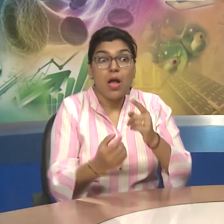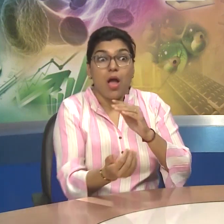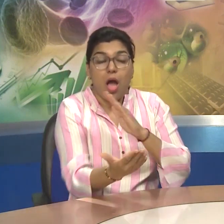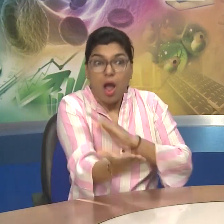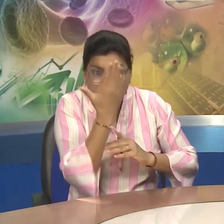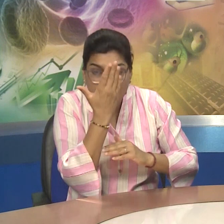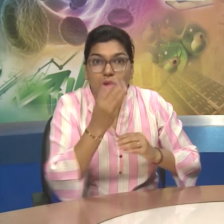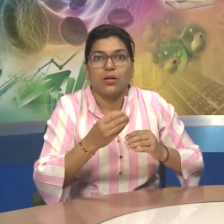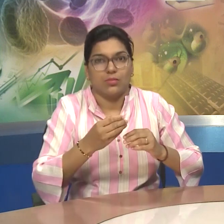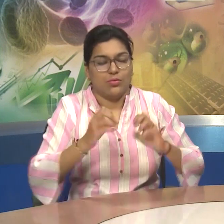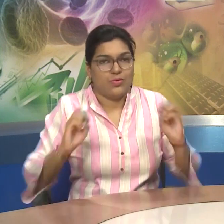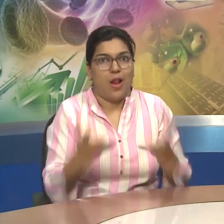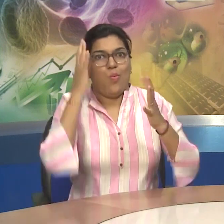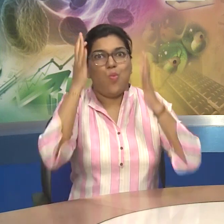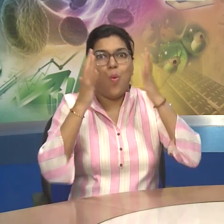And Parents